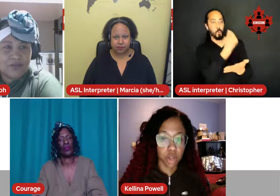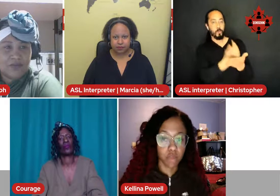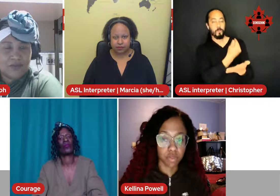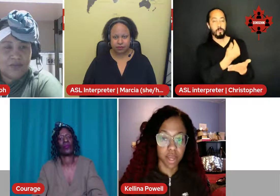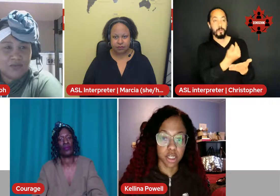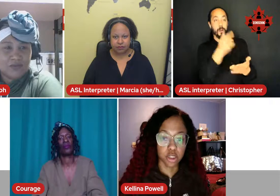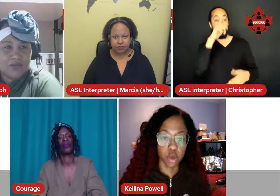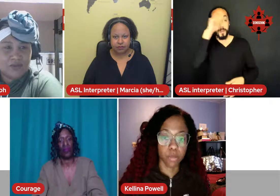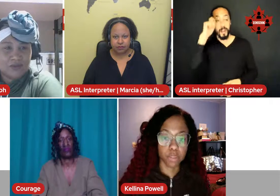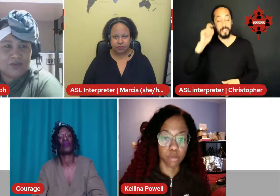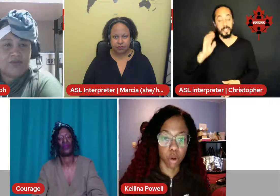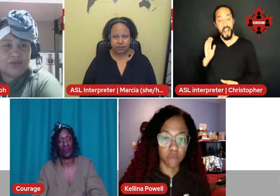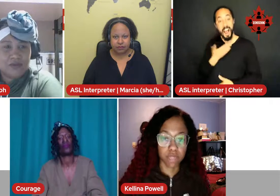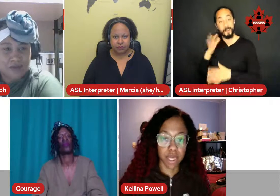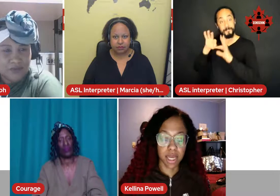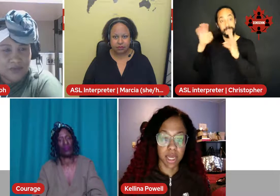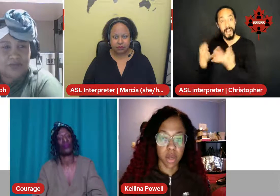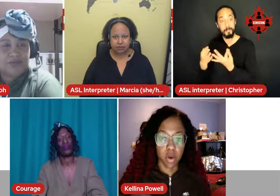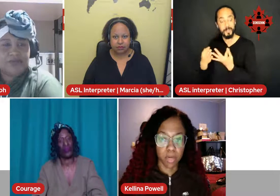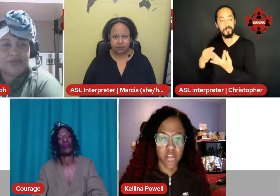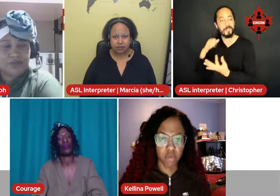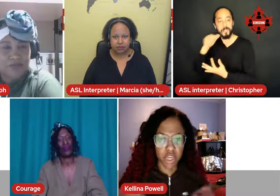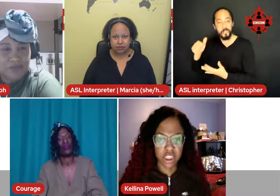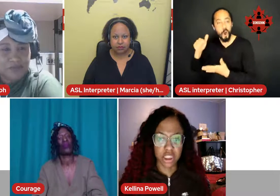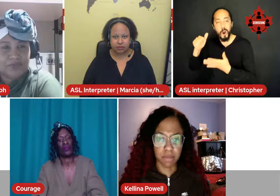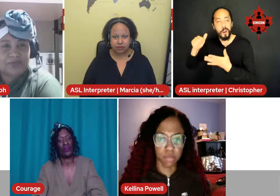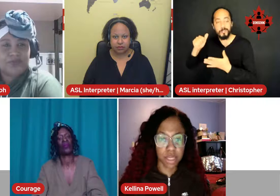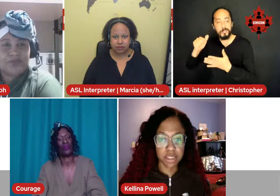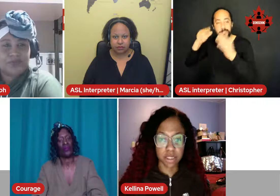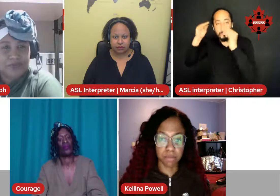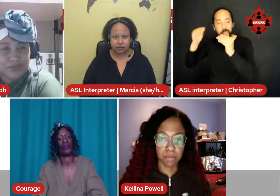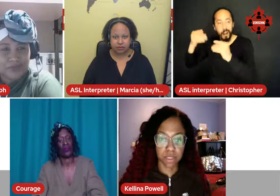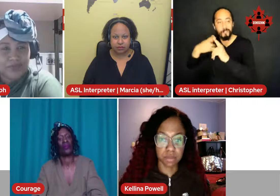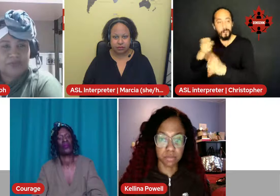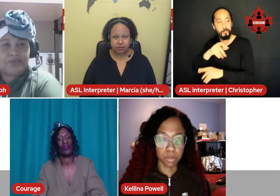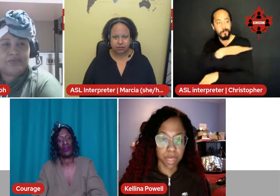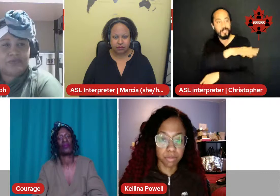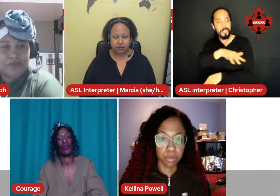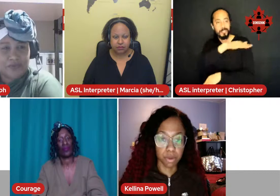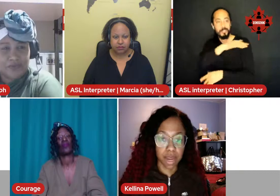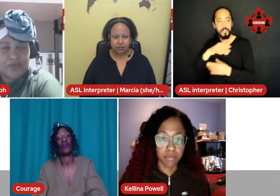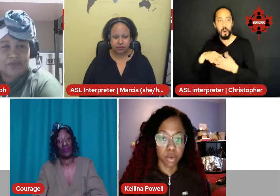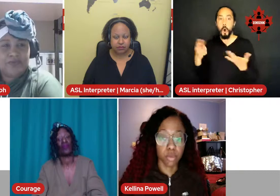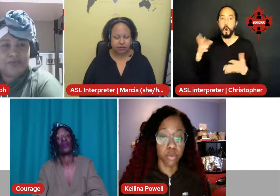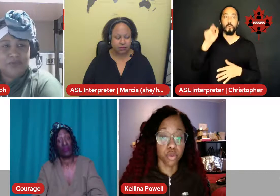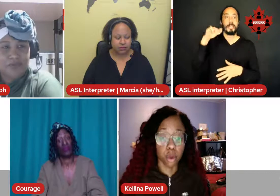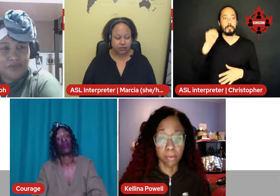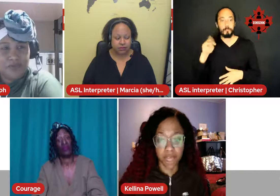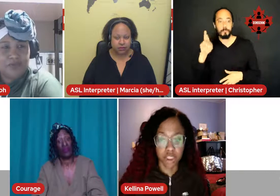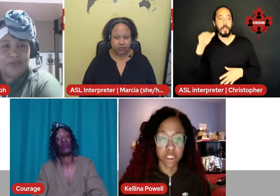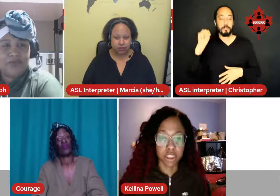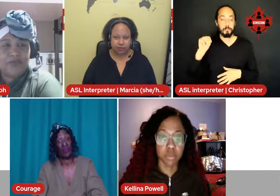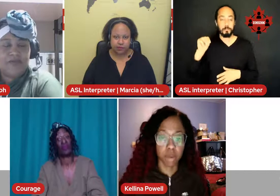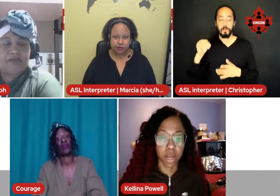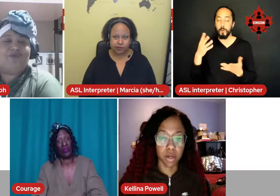taught that. It's so much more of, like, oh my god, raising them, raising them. Because we black people have to go through some masks. And this is why